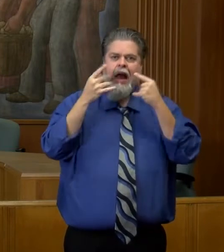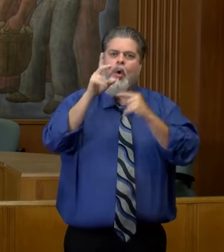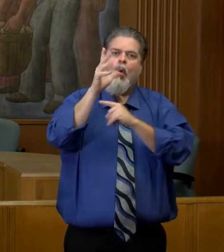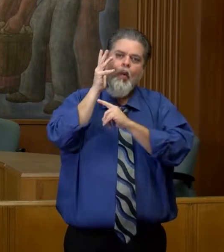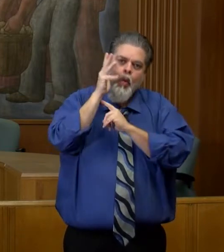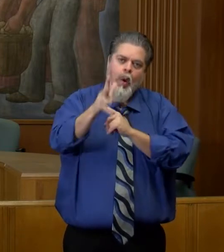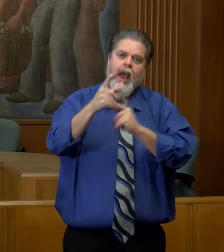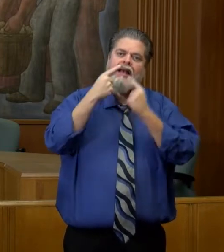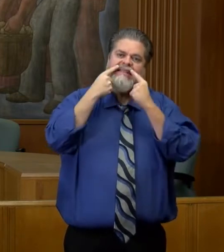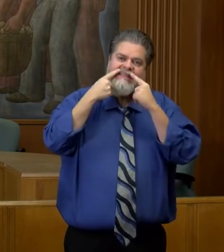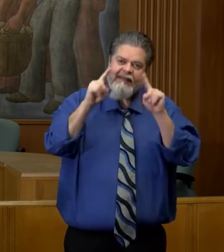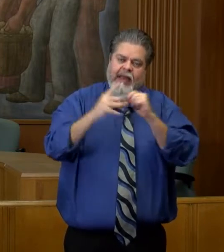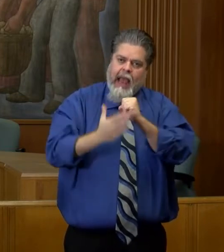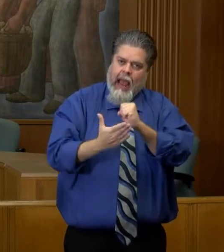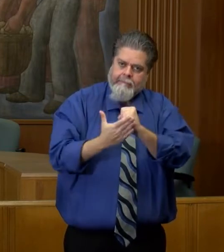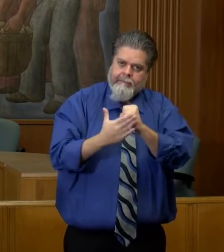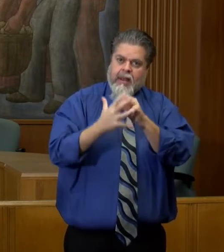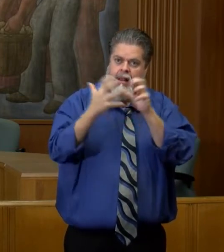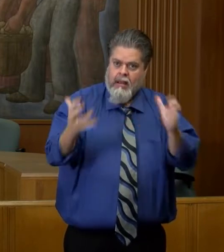work pretty significantly.